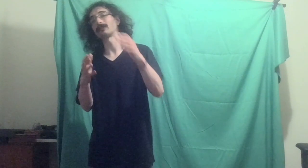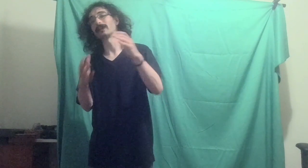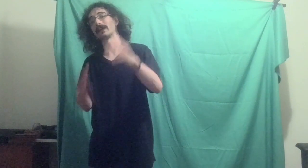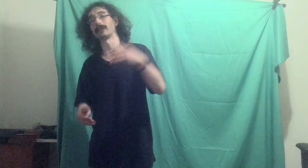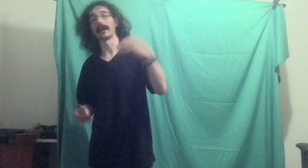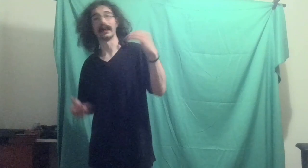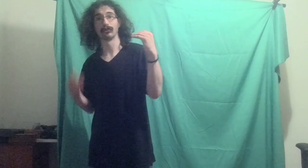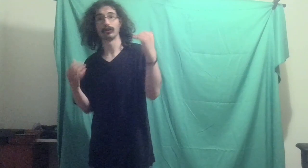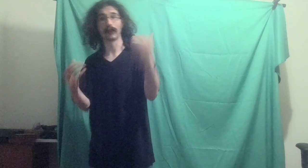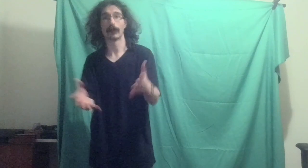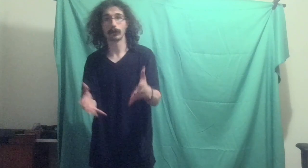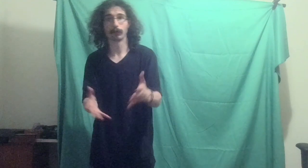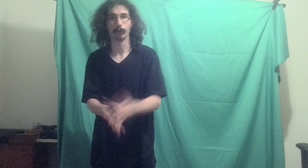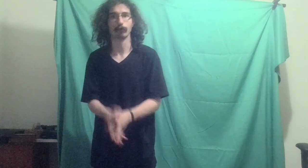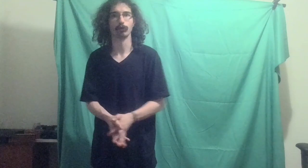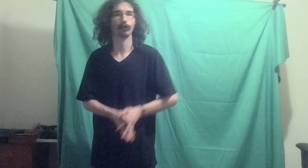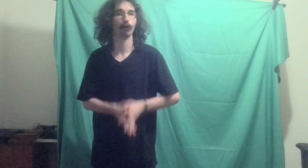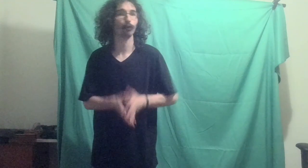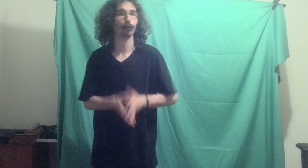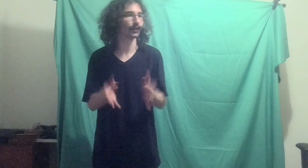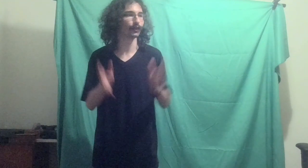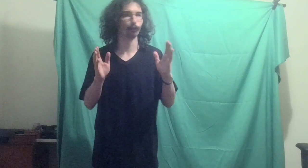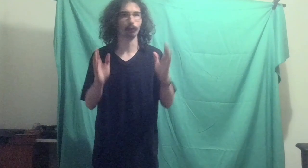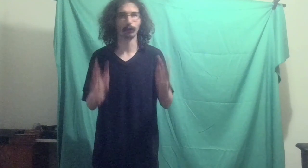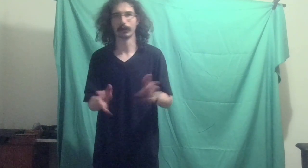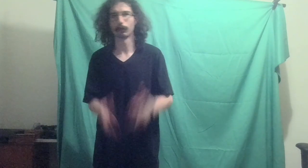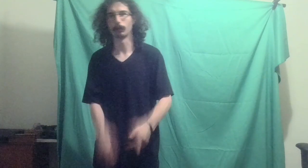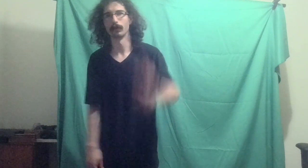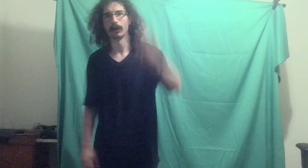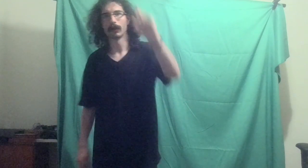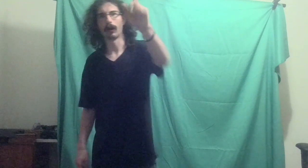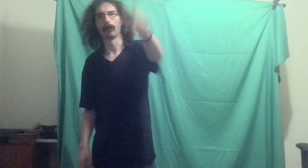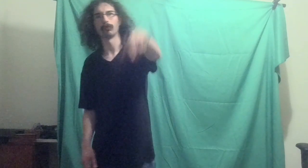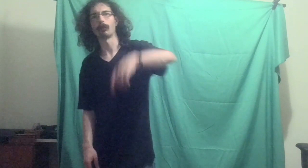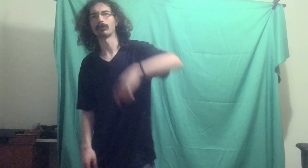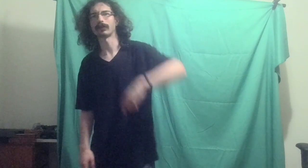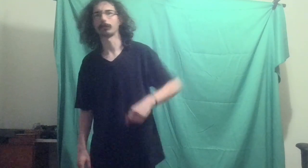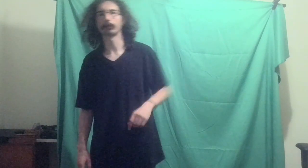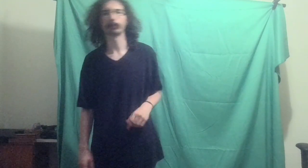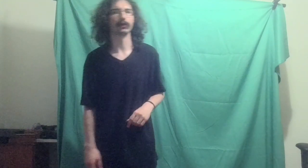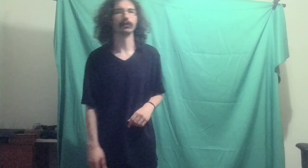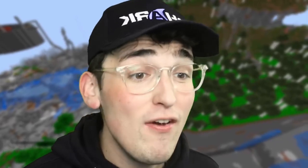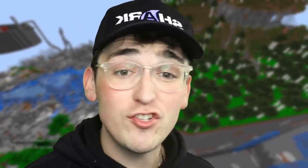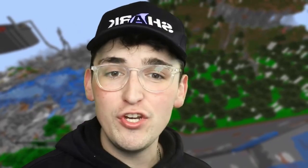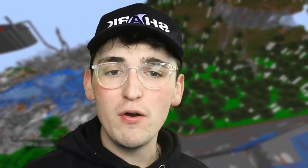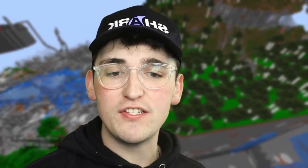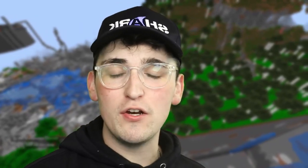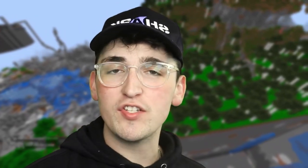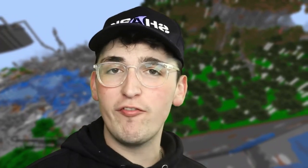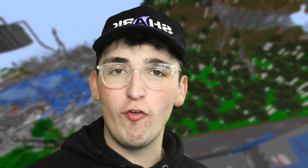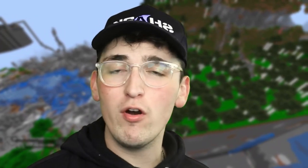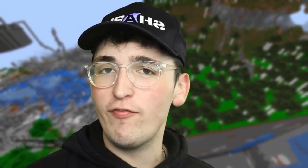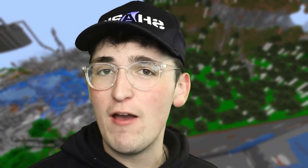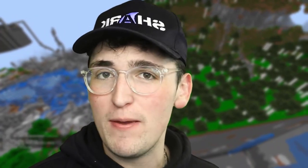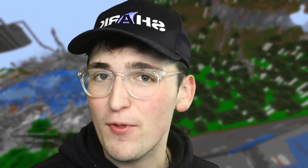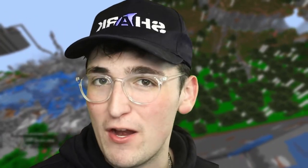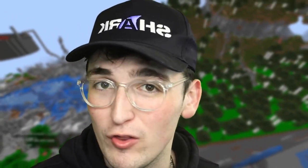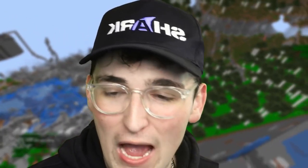gave me a shout-out, which was a really, really cool. Roll clip, please. I've actually noticed there's like four or five people that are live